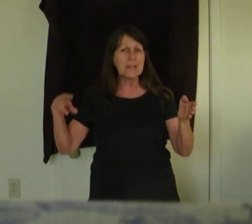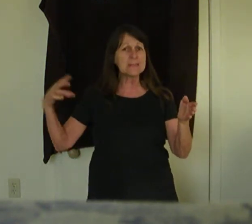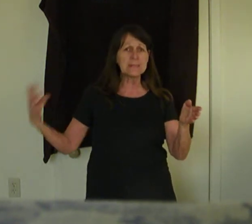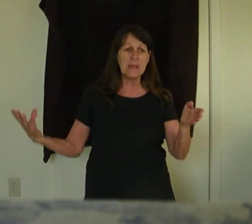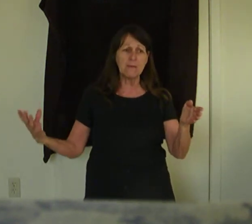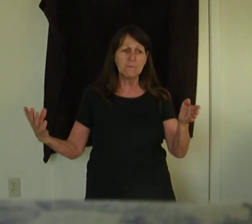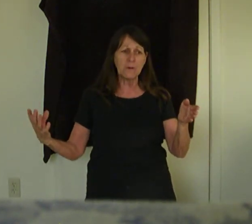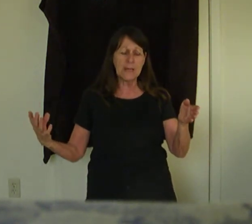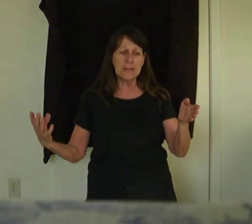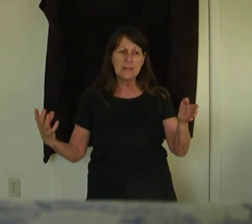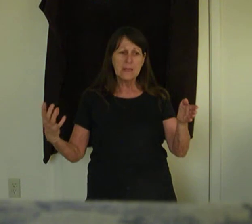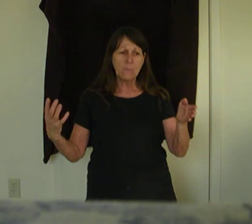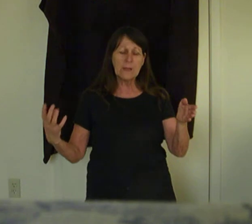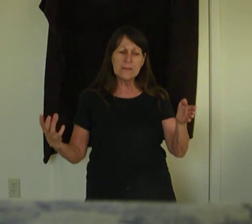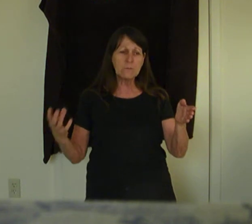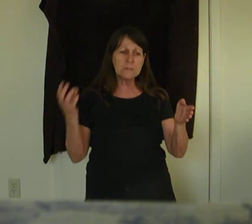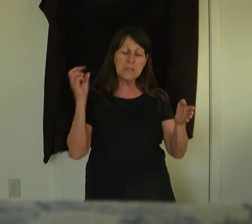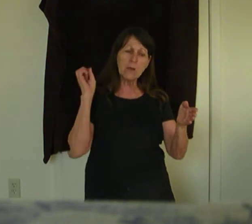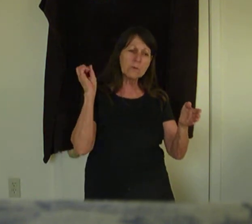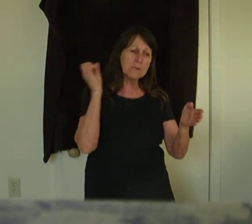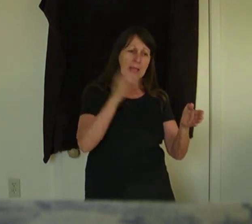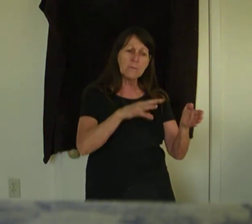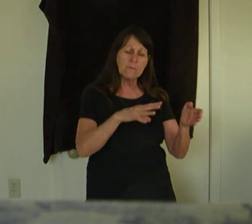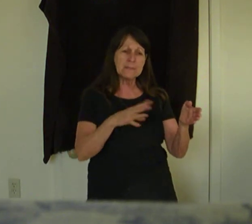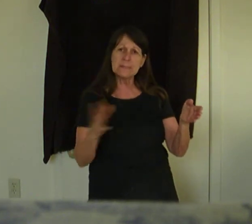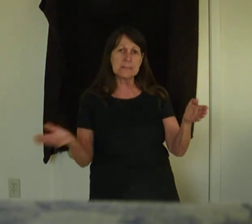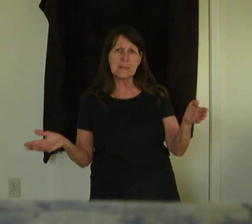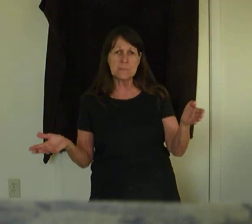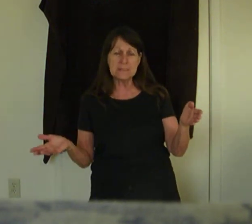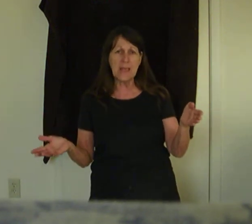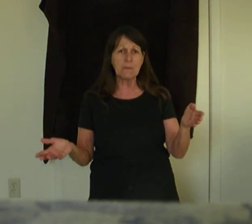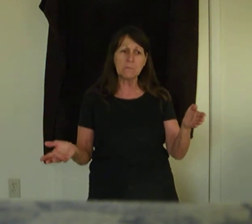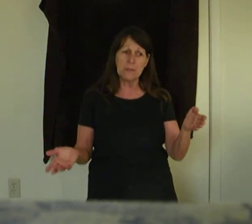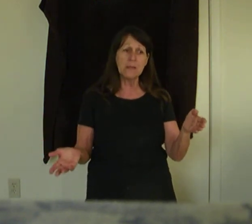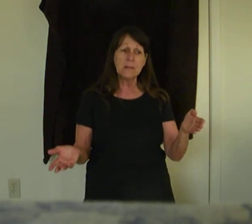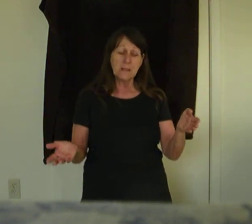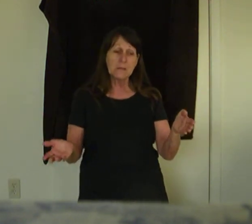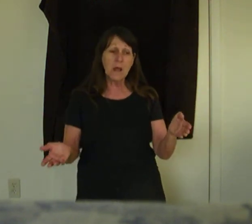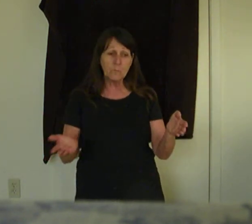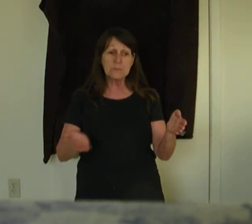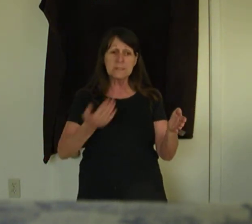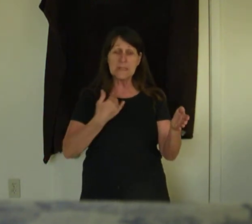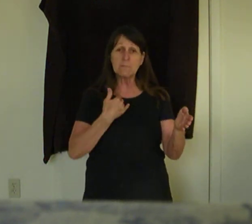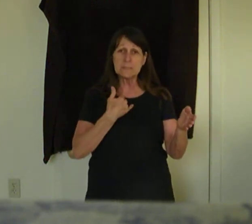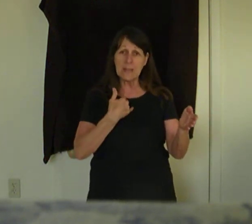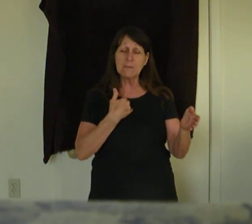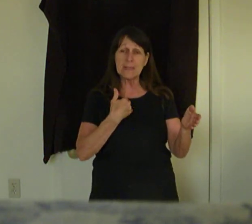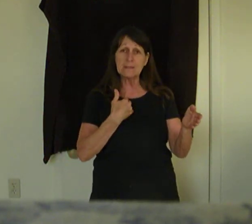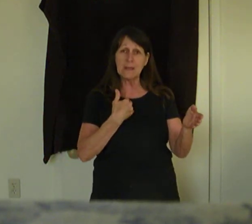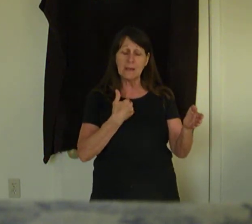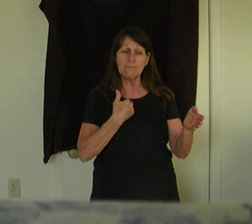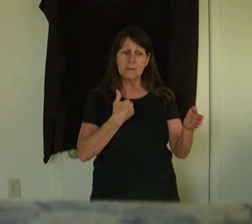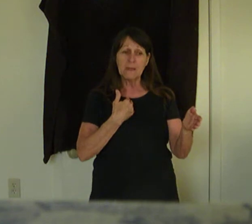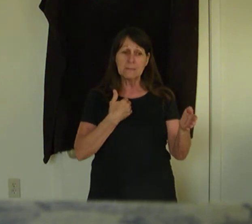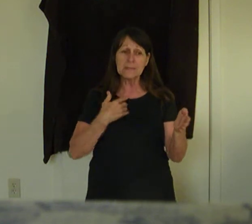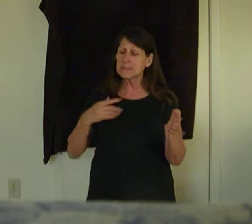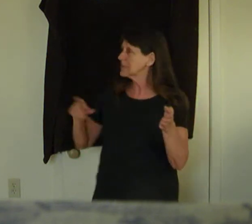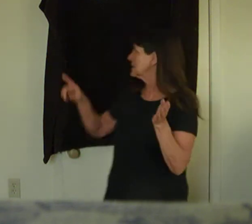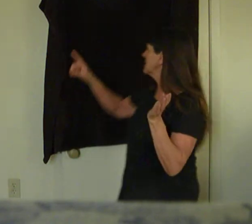that's love. We don't stone our neighbor if he doesn't keep the Sabbath. But God wants us to keep the Sabbath out of love. This is the